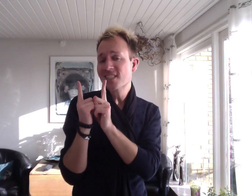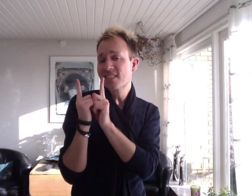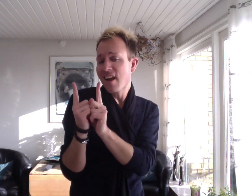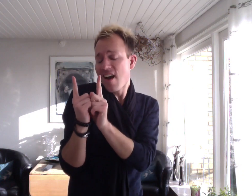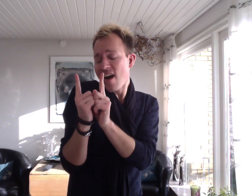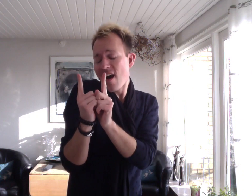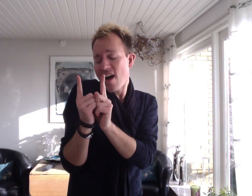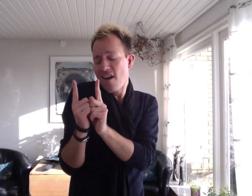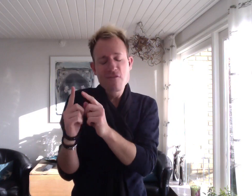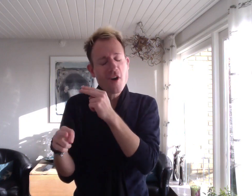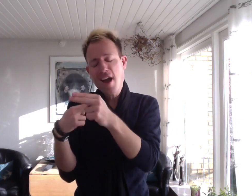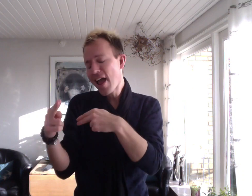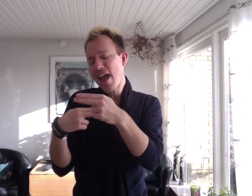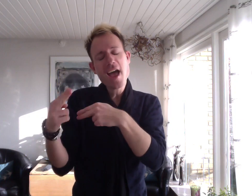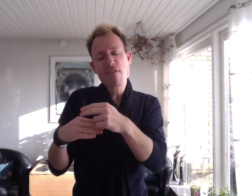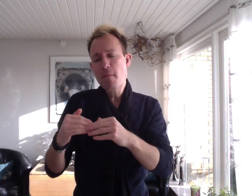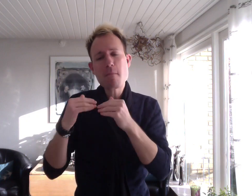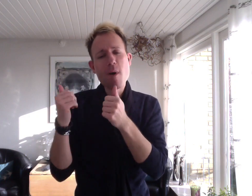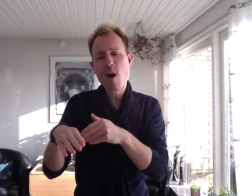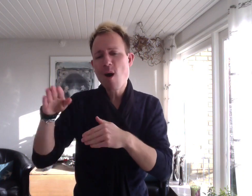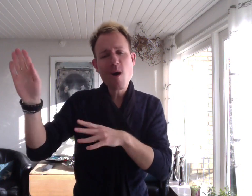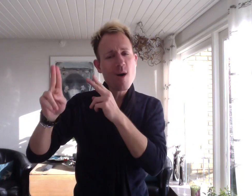side forevermore